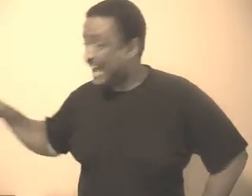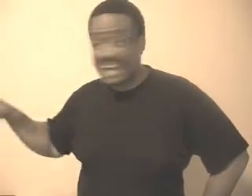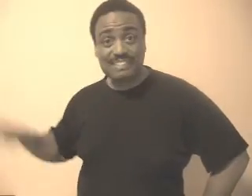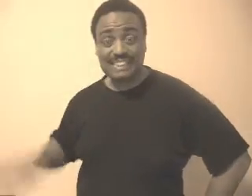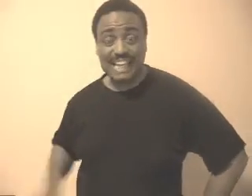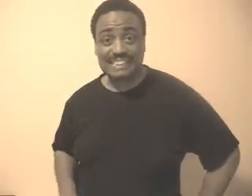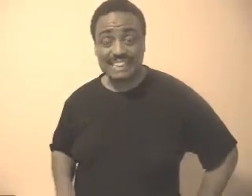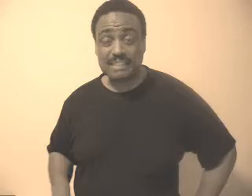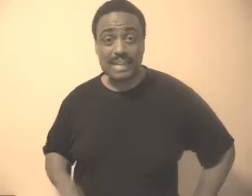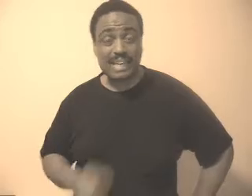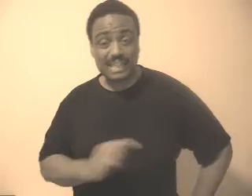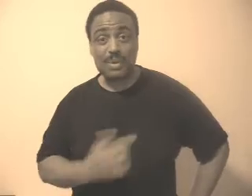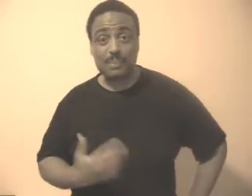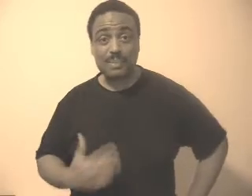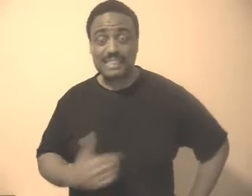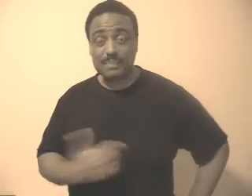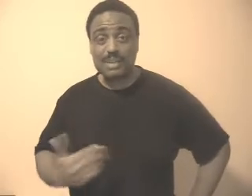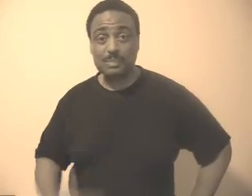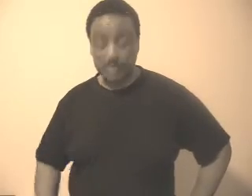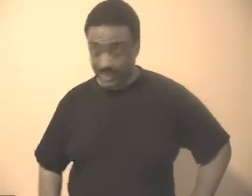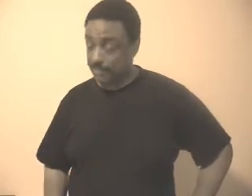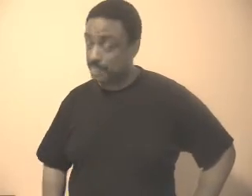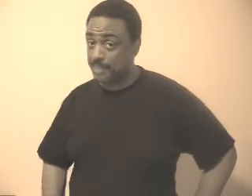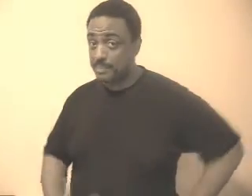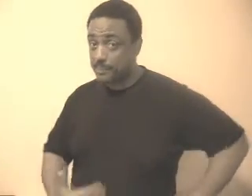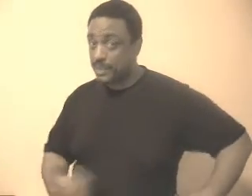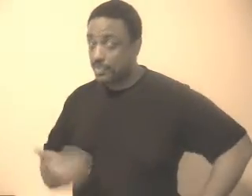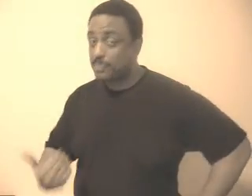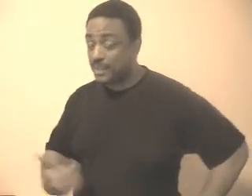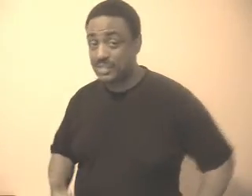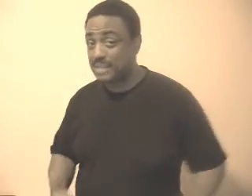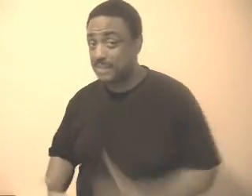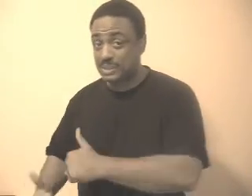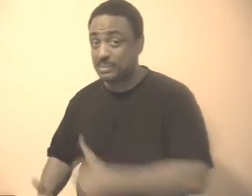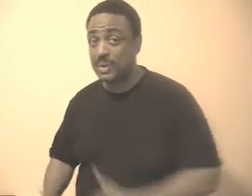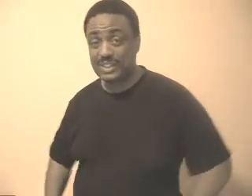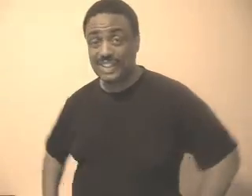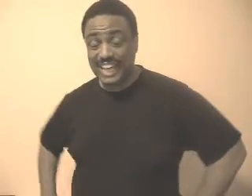advertisement man come on please let me go smoke that for me let me pull over pull over let me go smoke it okay